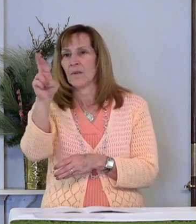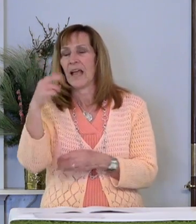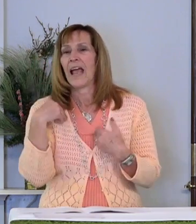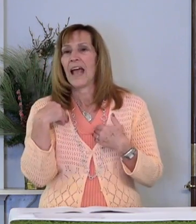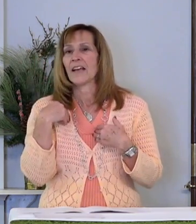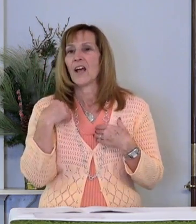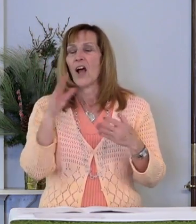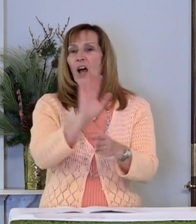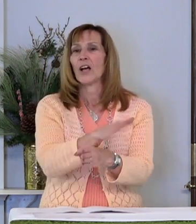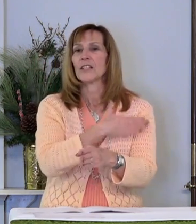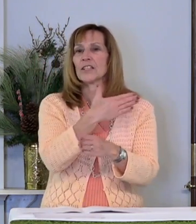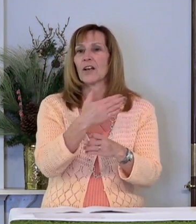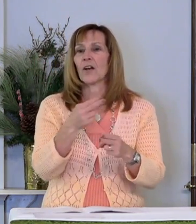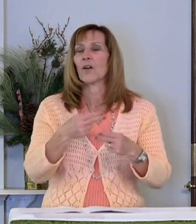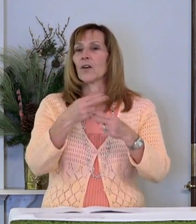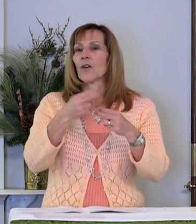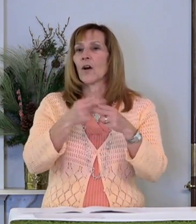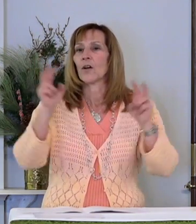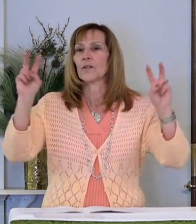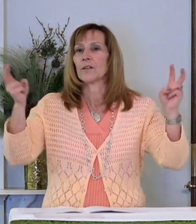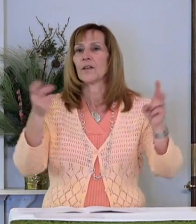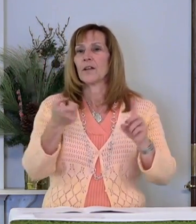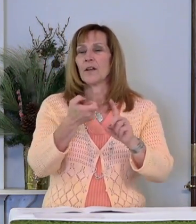From a Distance.